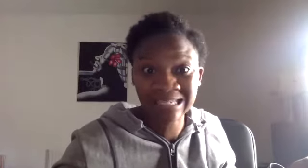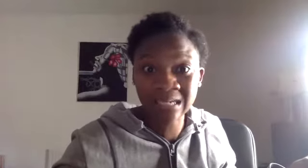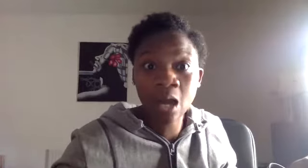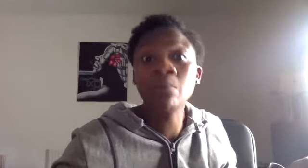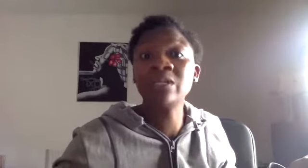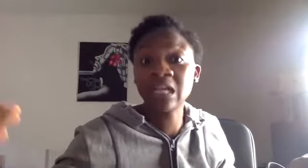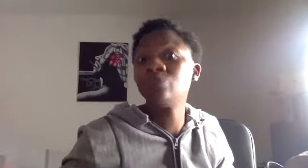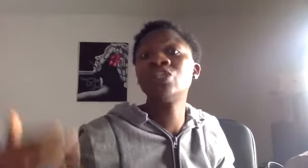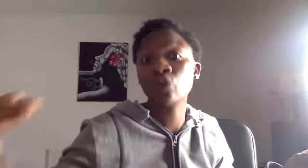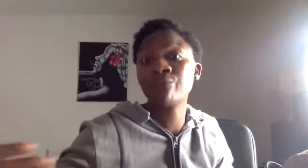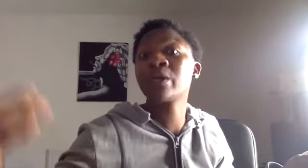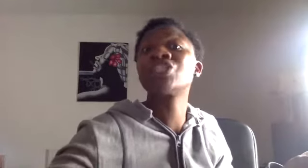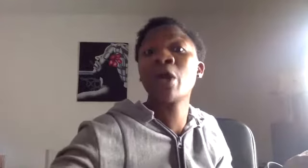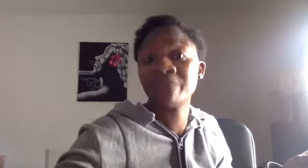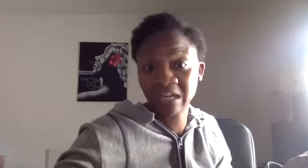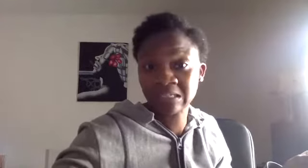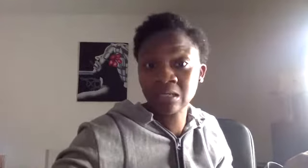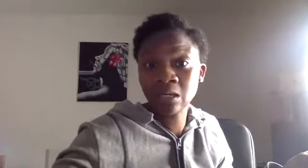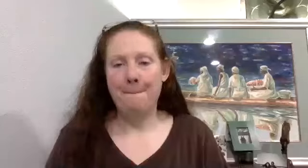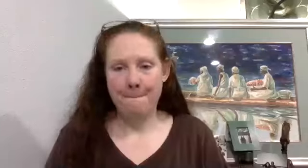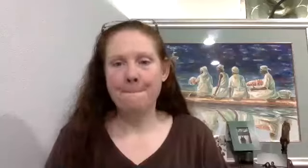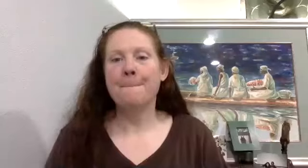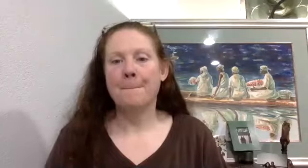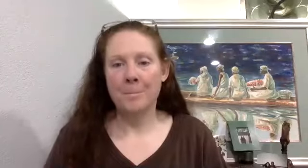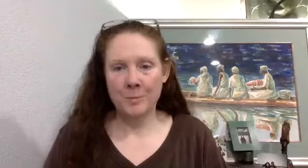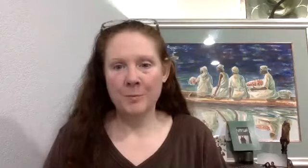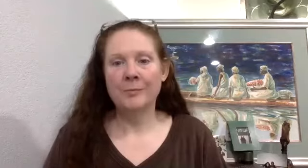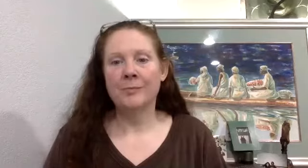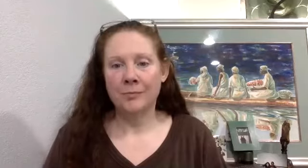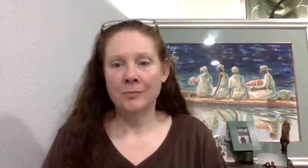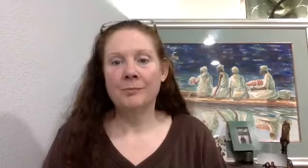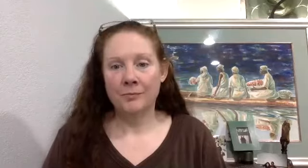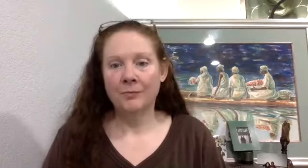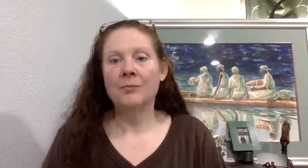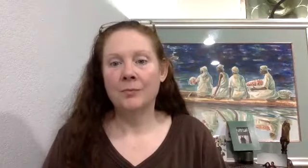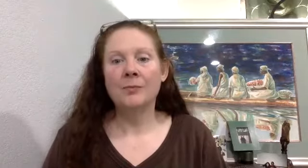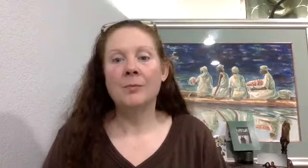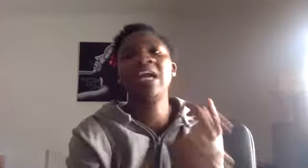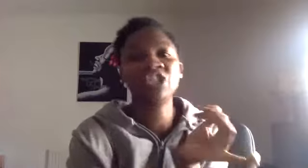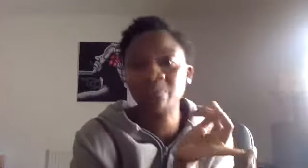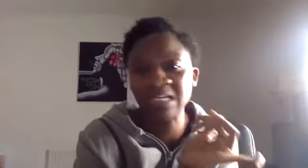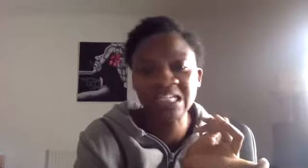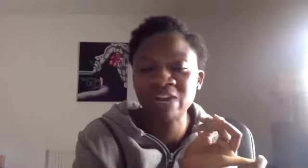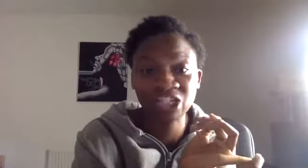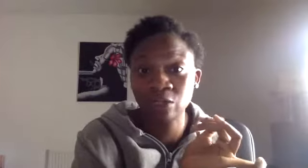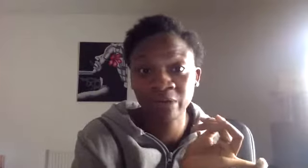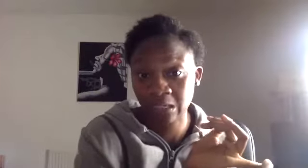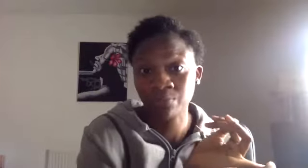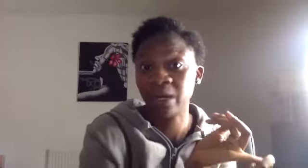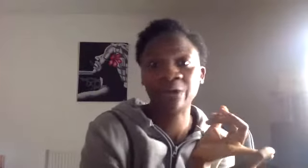but we're telling you she's offering a service. Yep. And this is somewhere that they could, they know I'm, you know, HCPC registered, for example, health